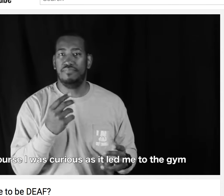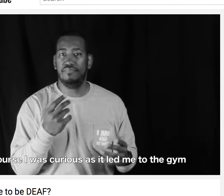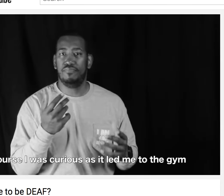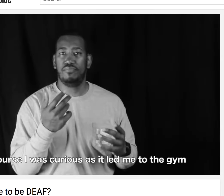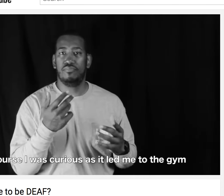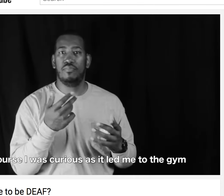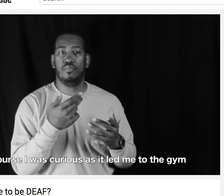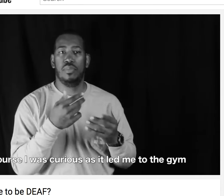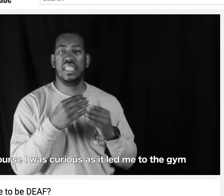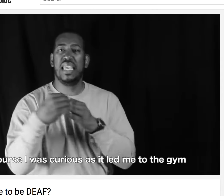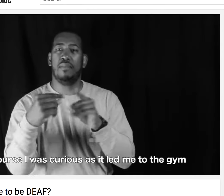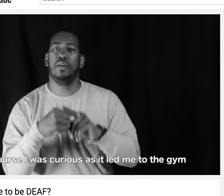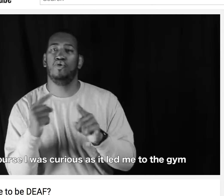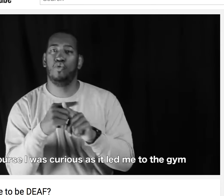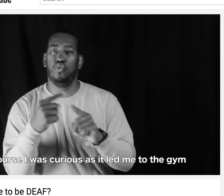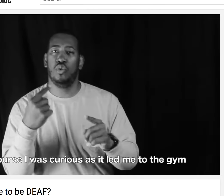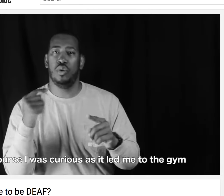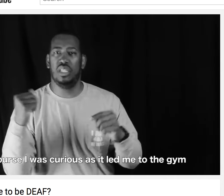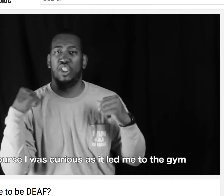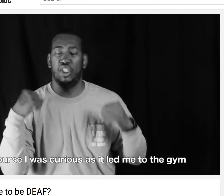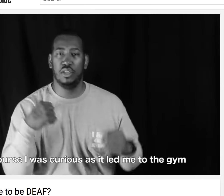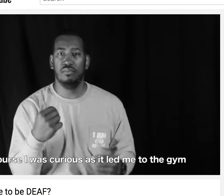And I heard something and I was curious of what was going on.